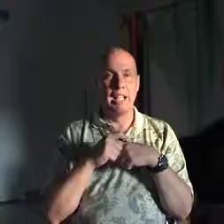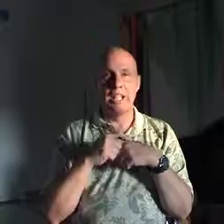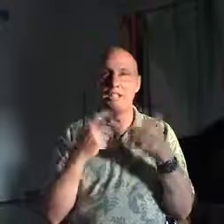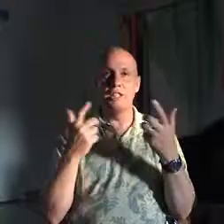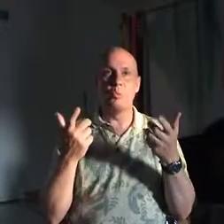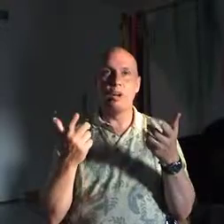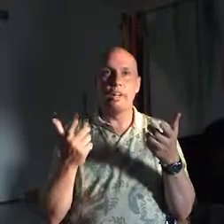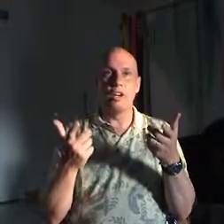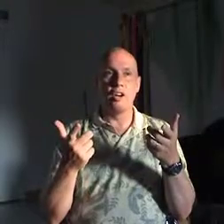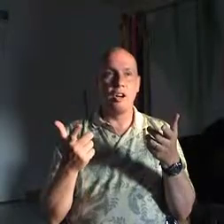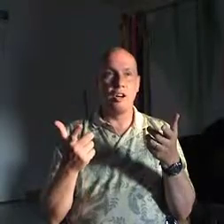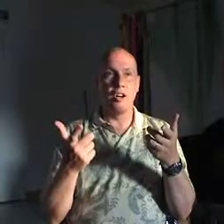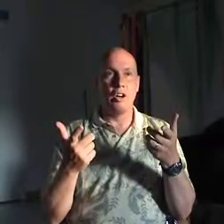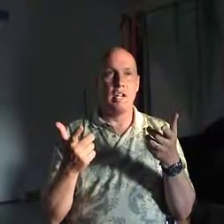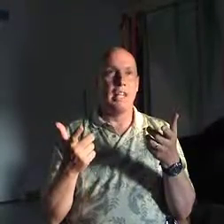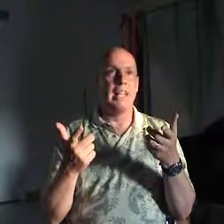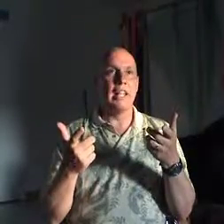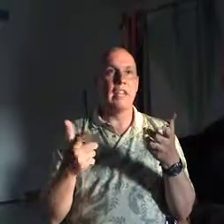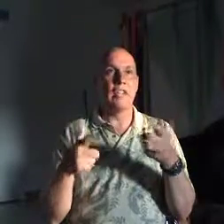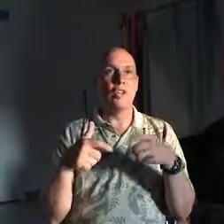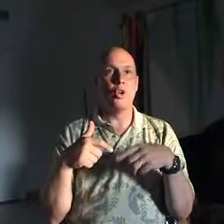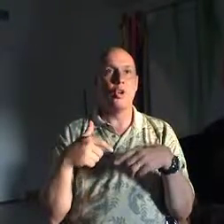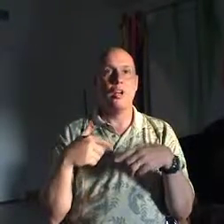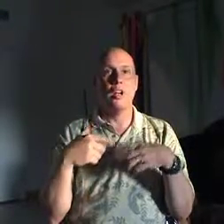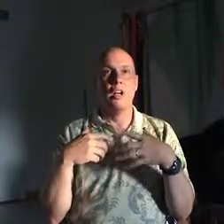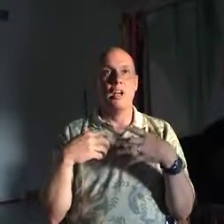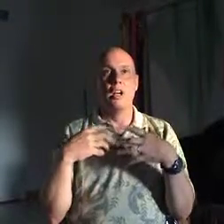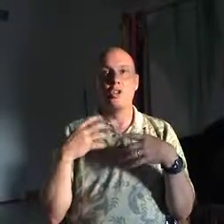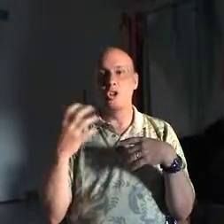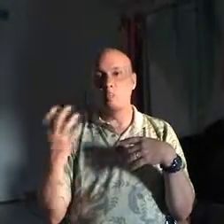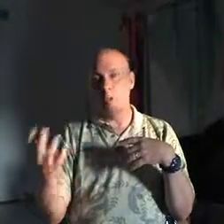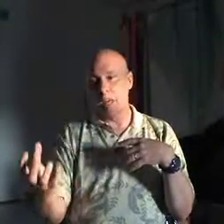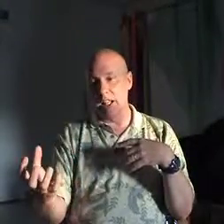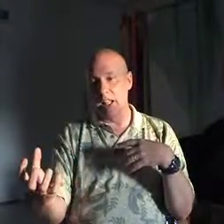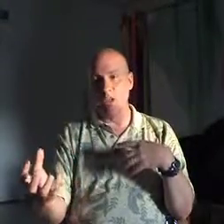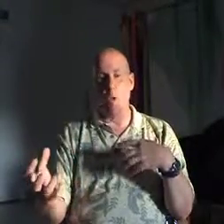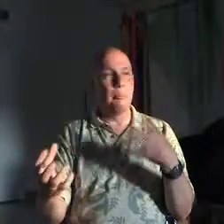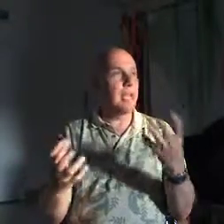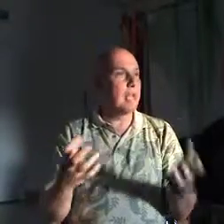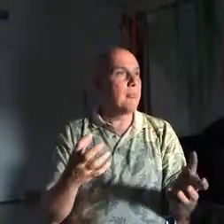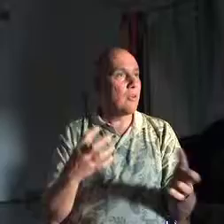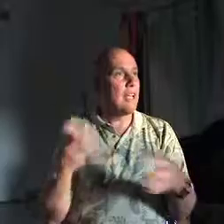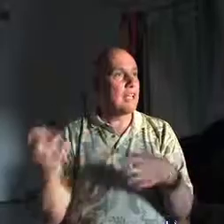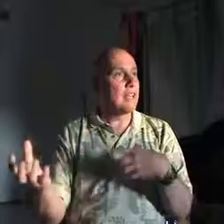This is why there, in the end, is no good morality or bad morality.